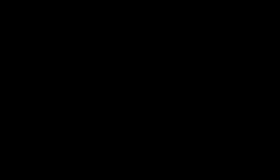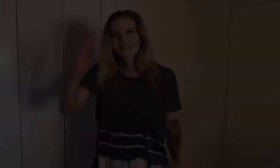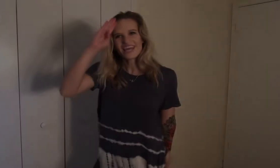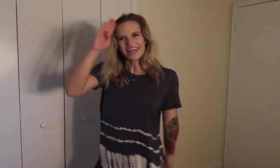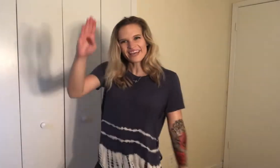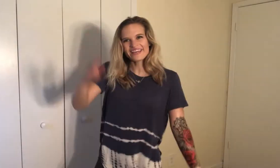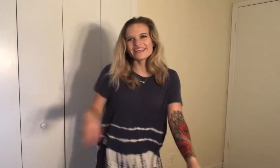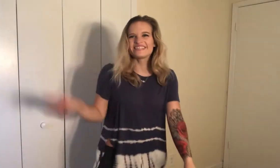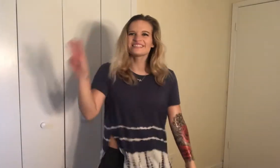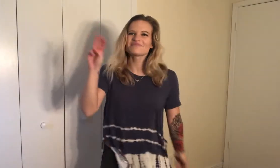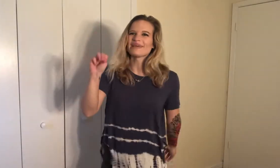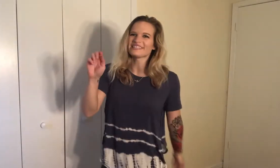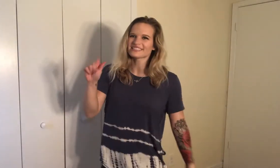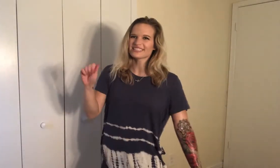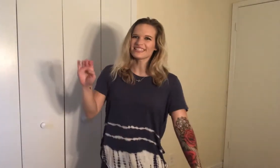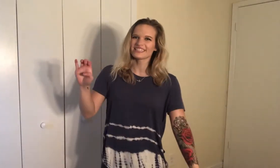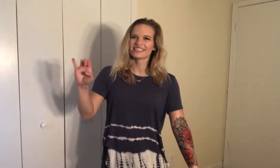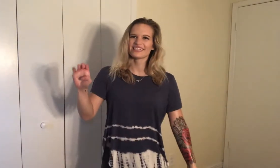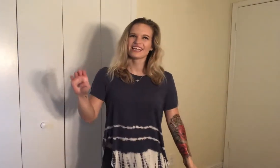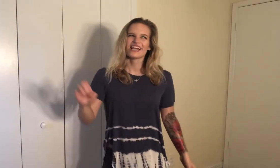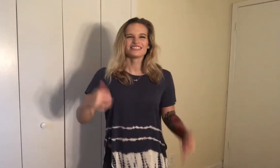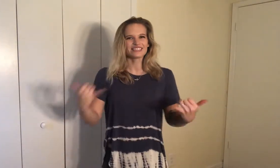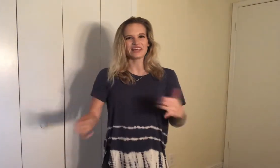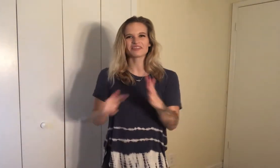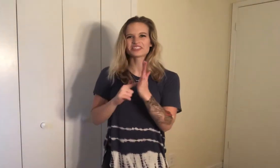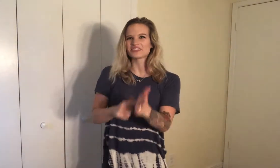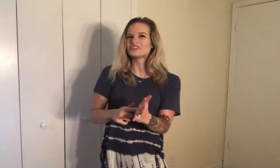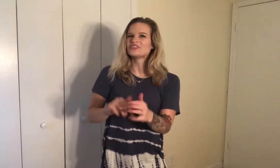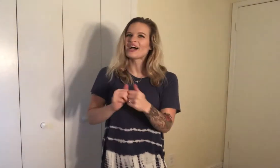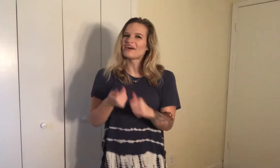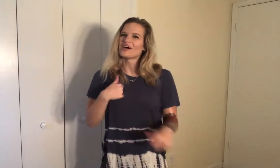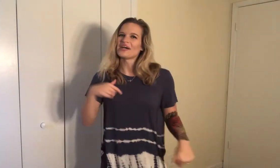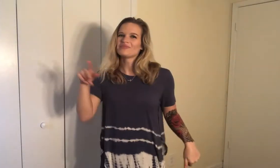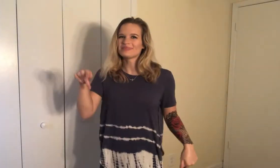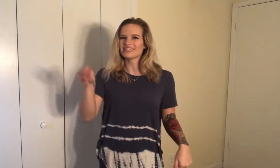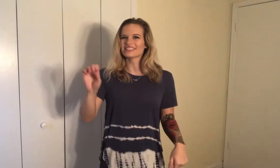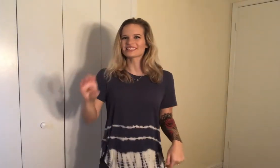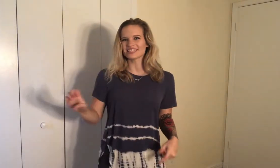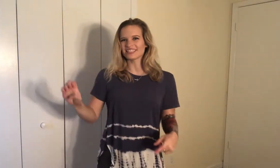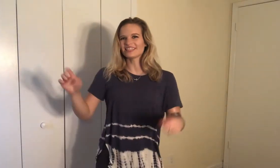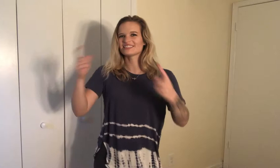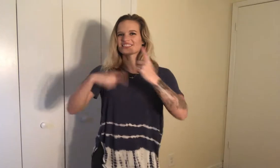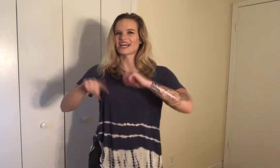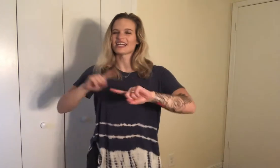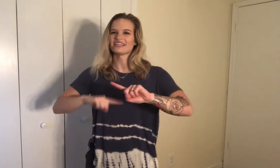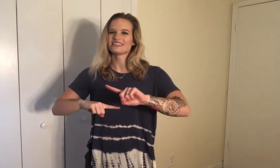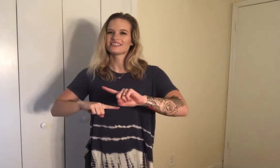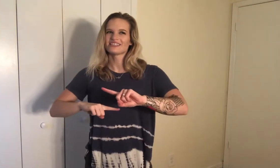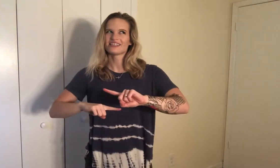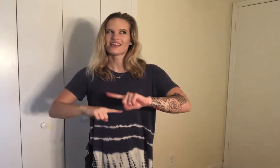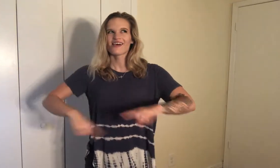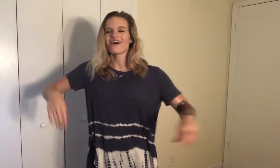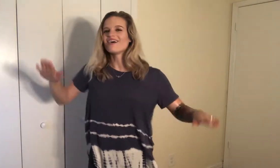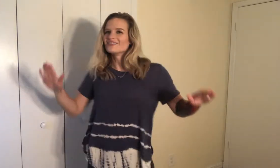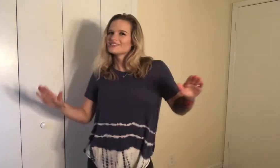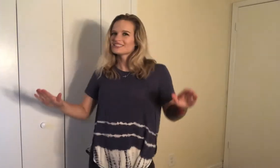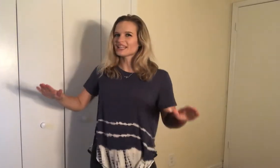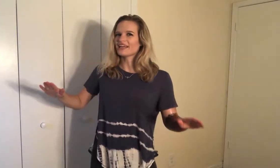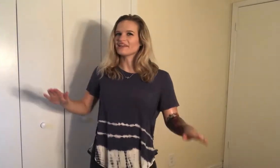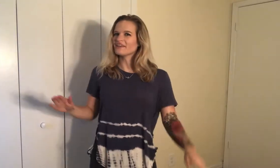Hey, it's Macy. Today I'm going to show you how I PSE signed Unsteady